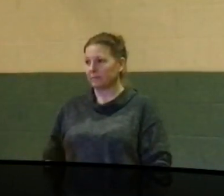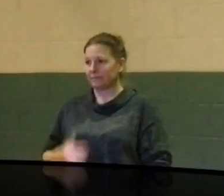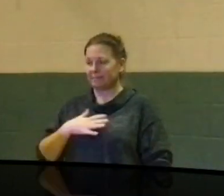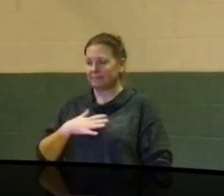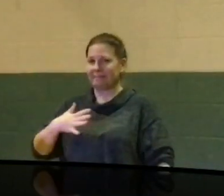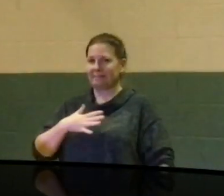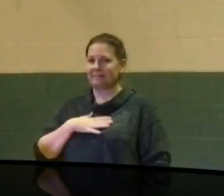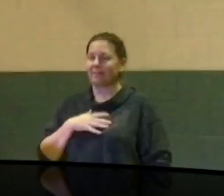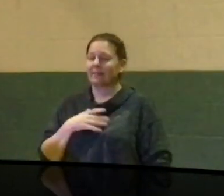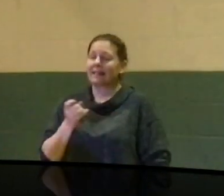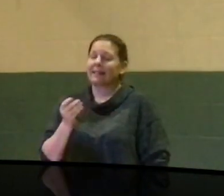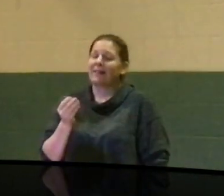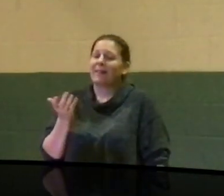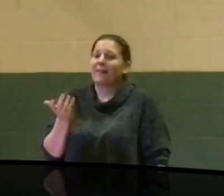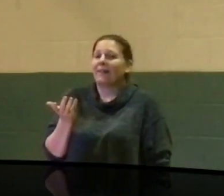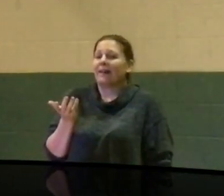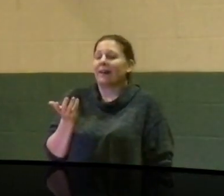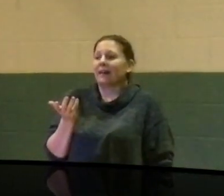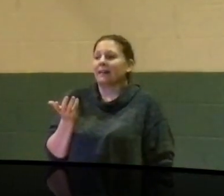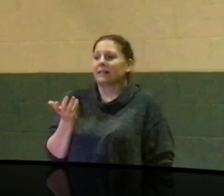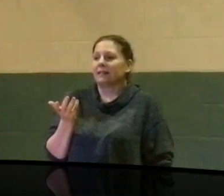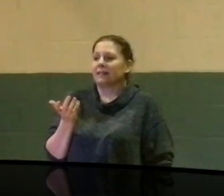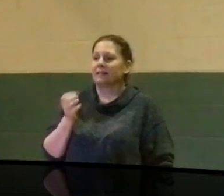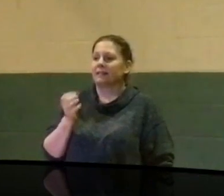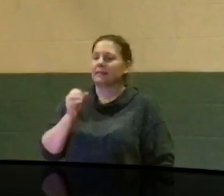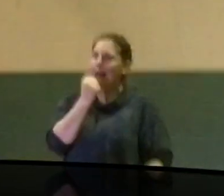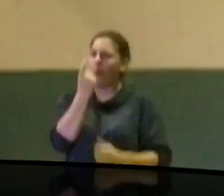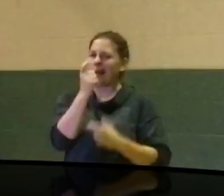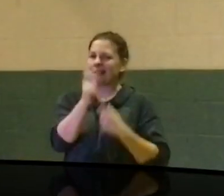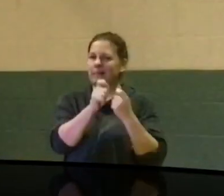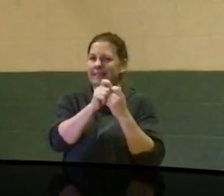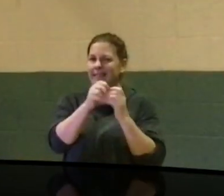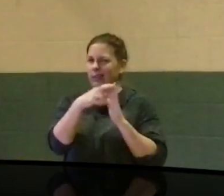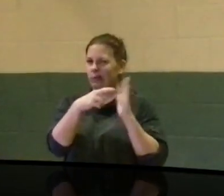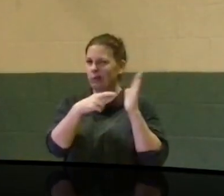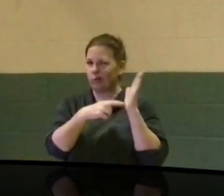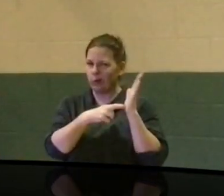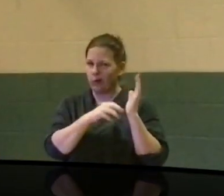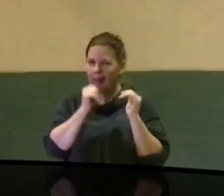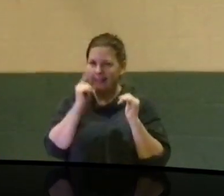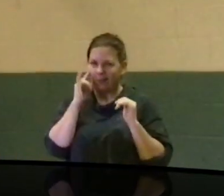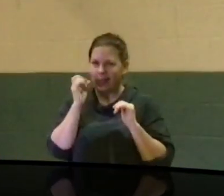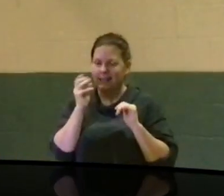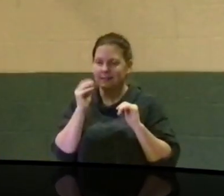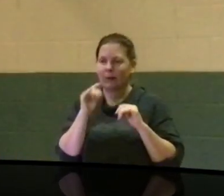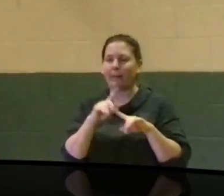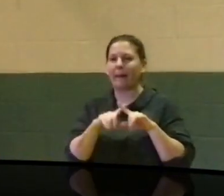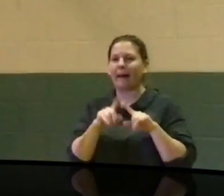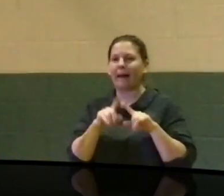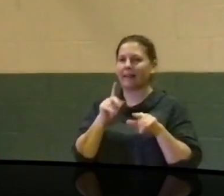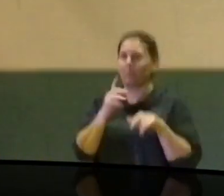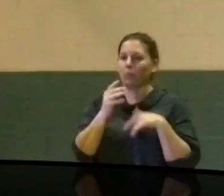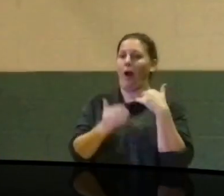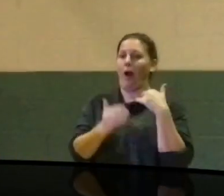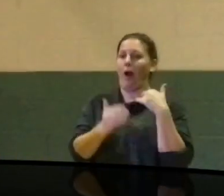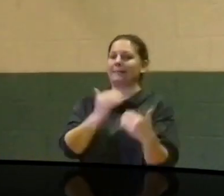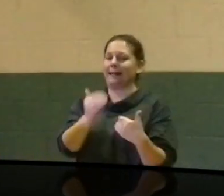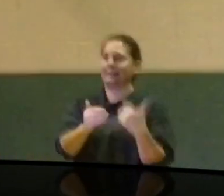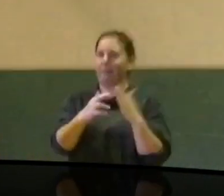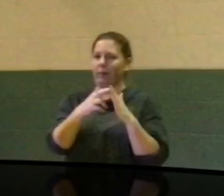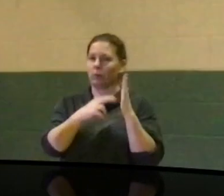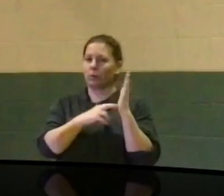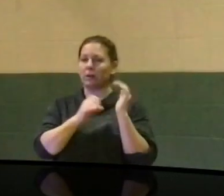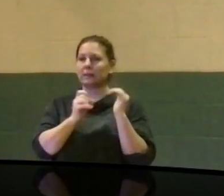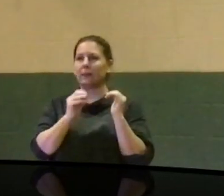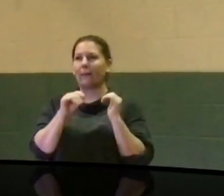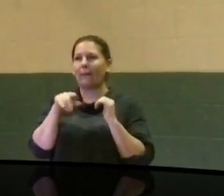I think it's more of not just one specific rule, but kind of the process of the rules. The fact is